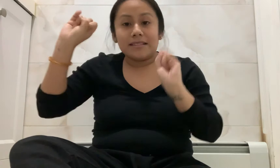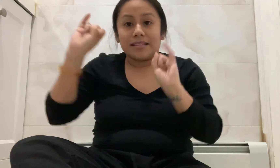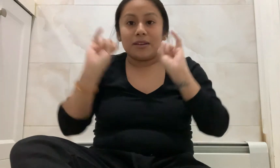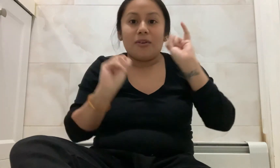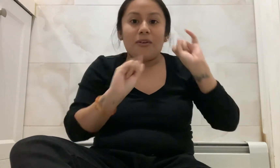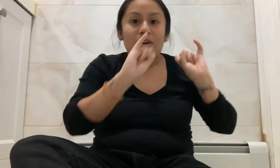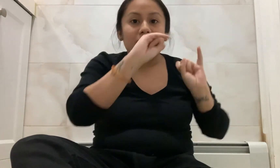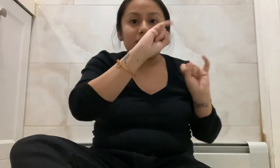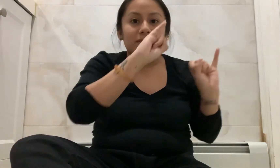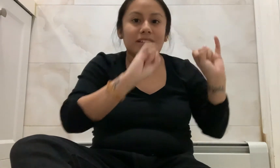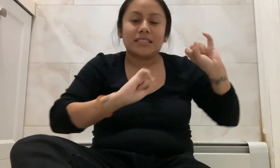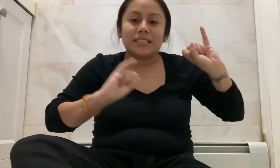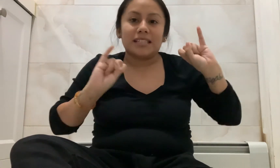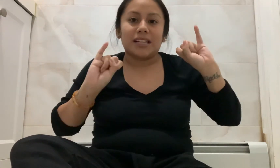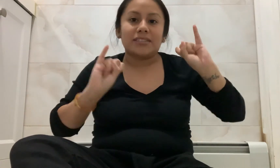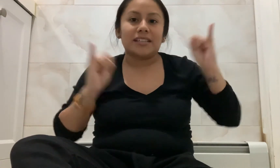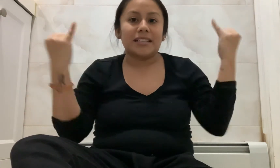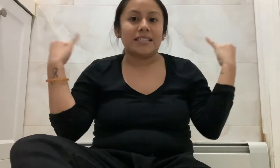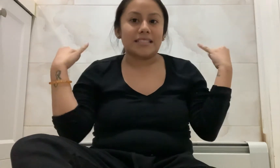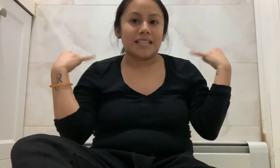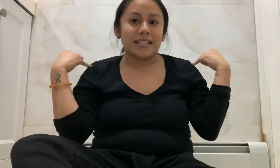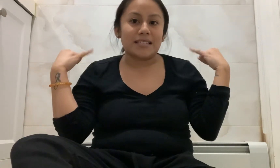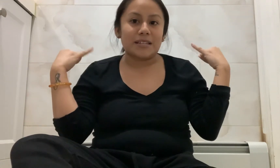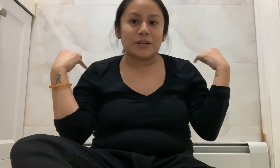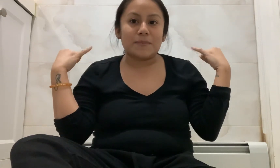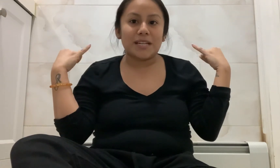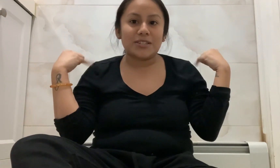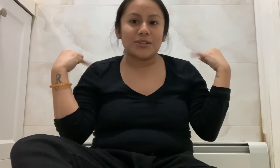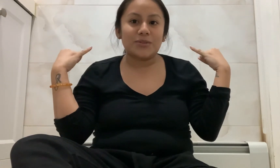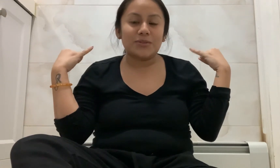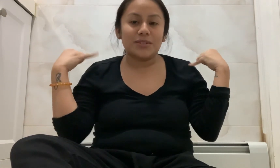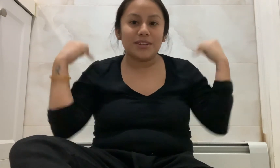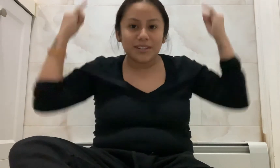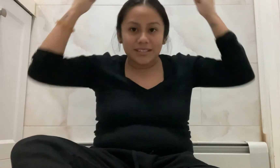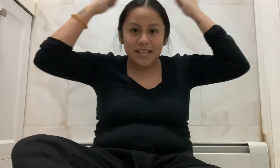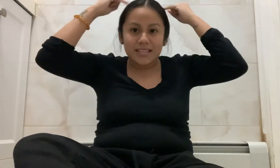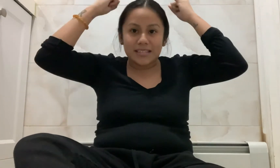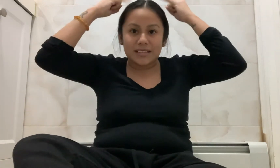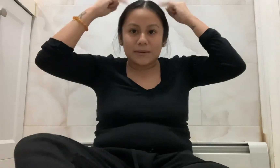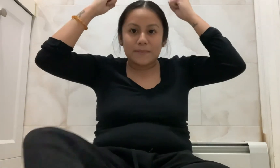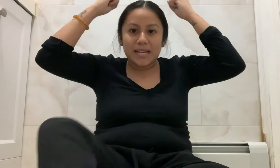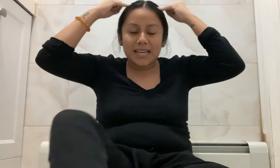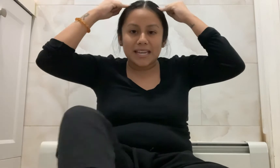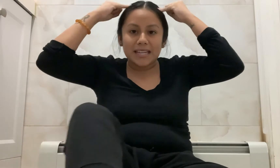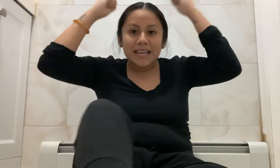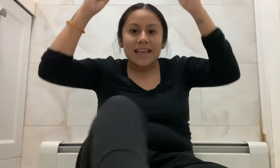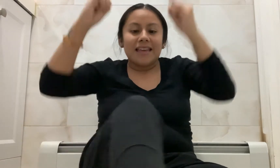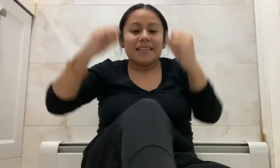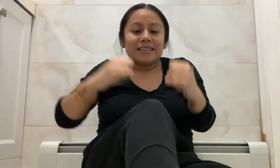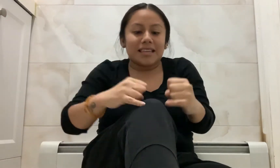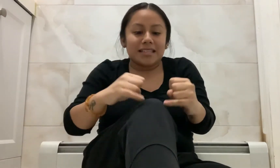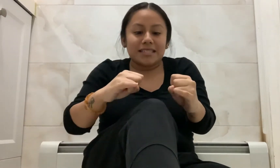all around the town. Dancing on my shoulders. Dancing on my head. Dancing